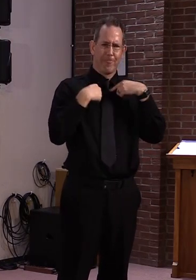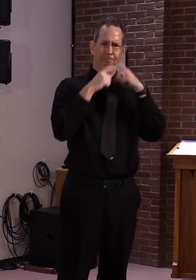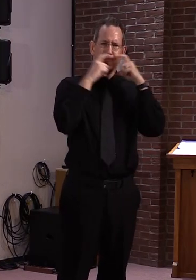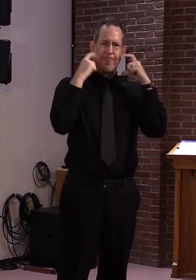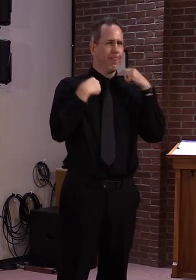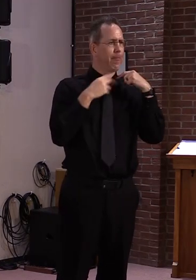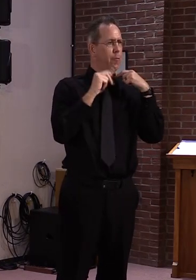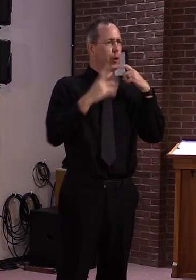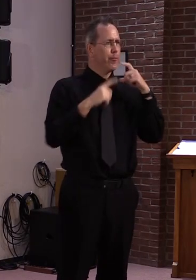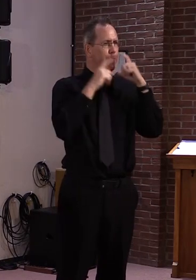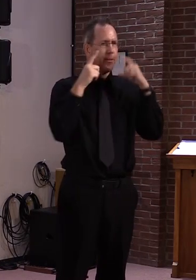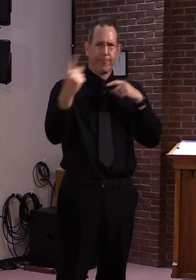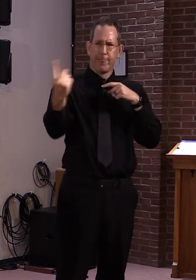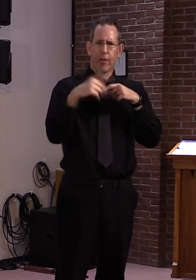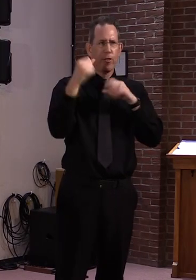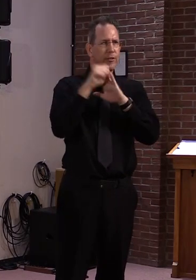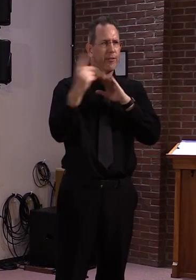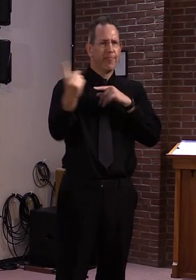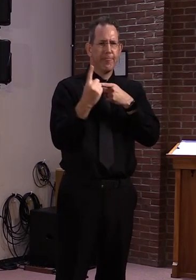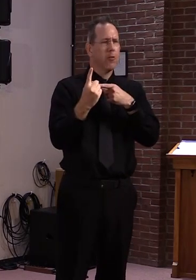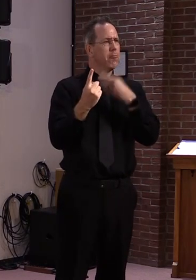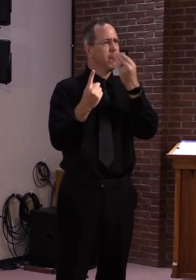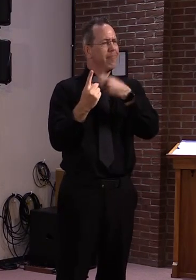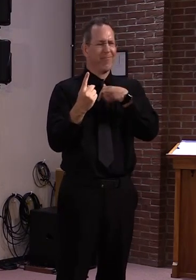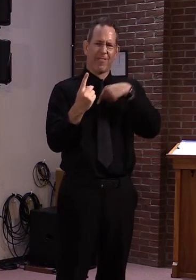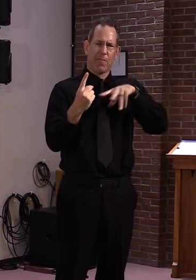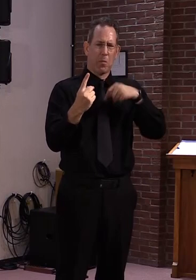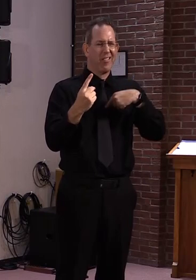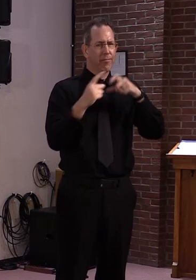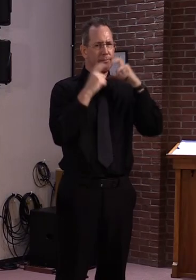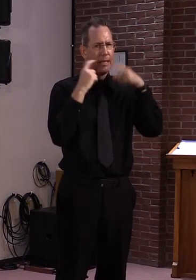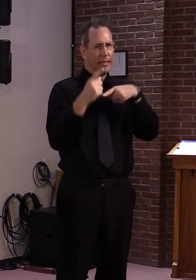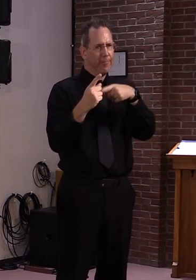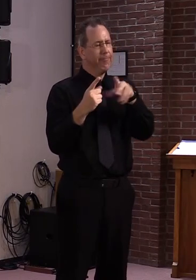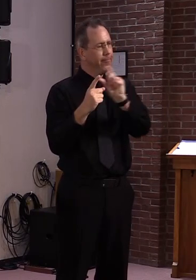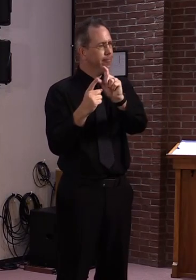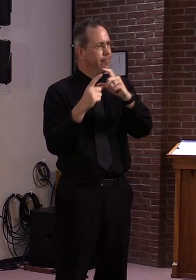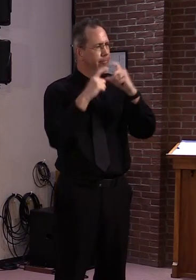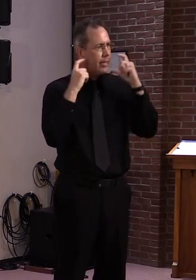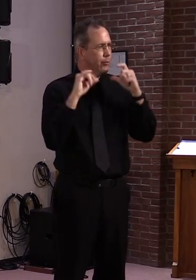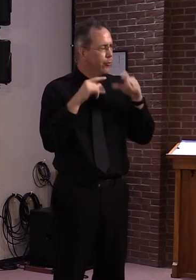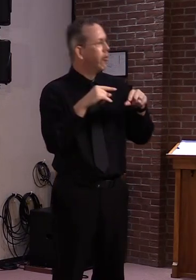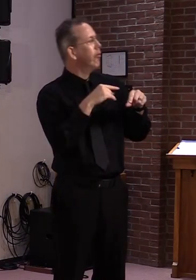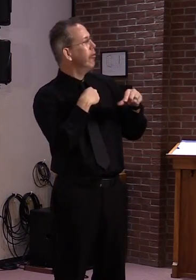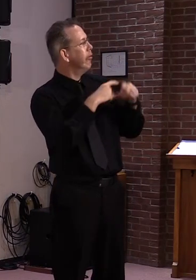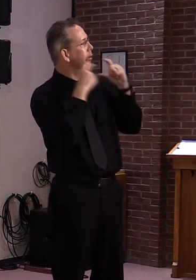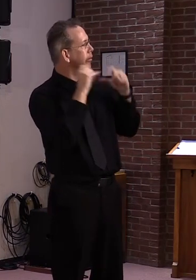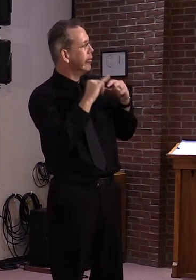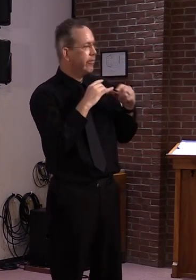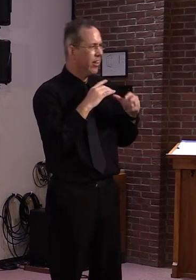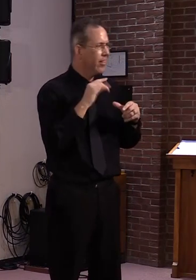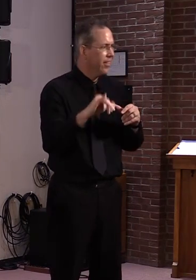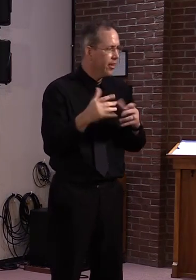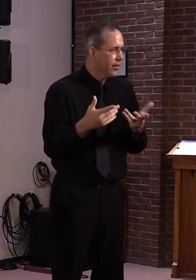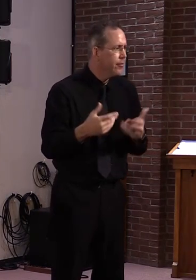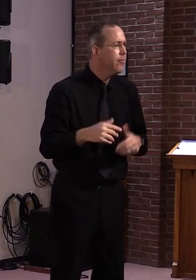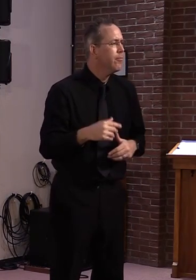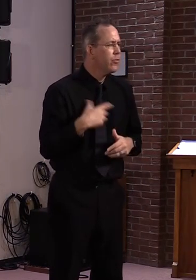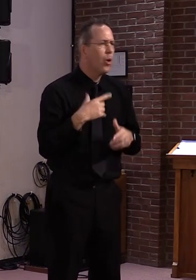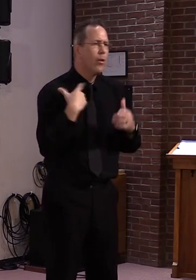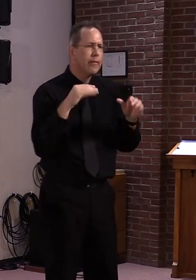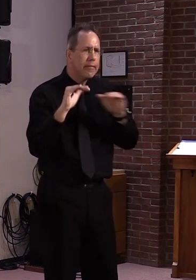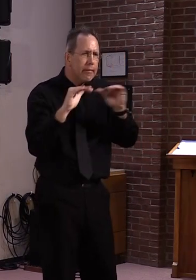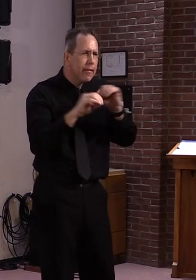they think it's important to wear a mask? So it's going to be on a broad platform. We're going to roll it out. You'll probably see the